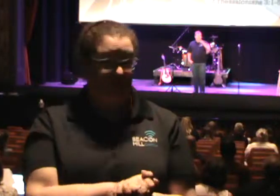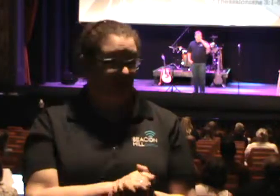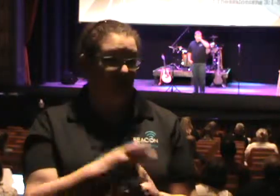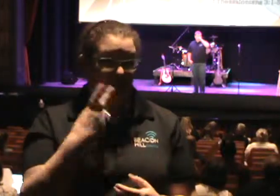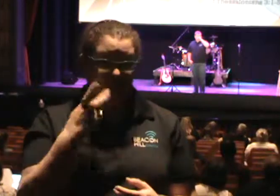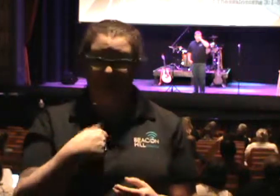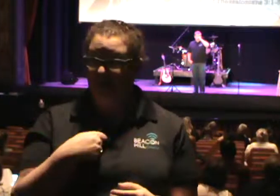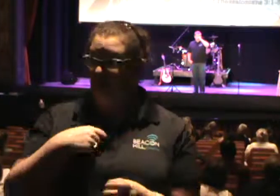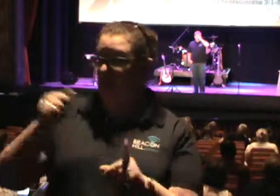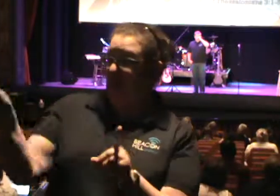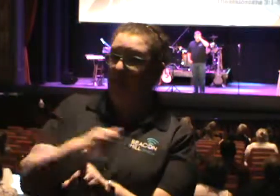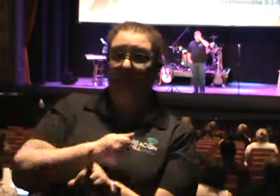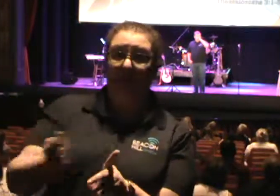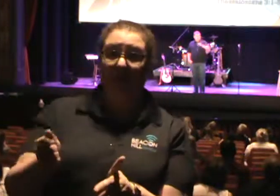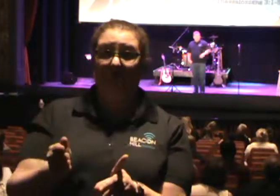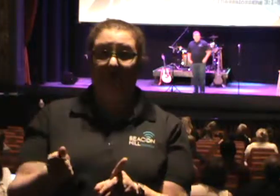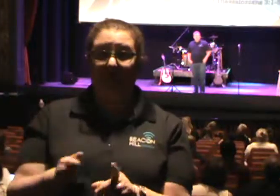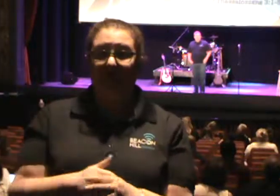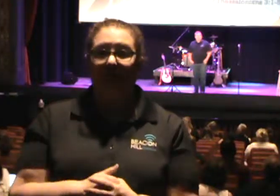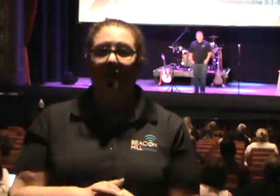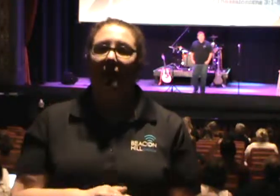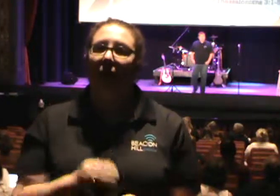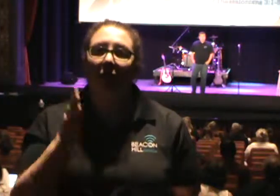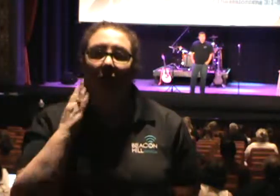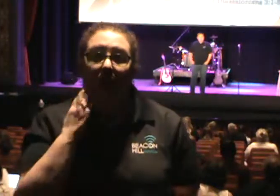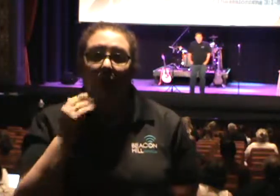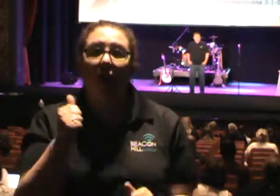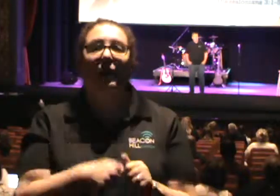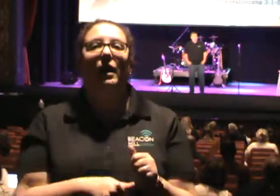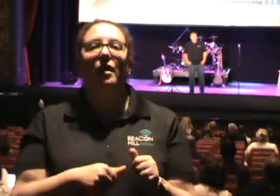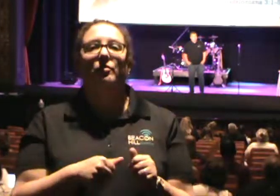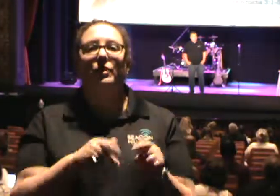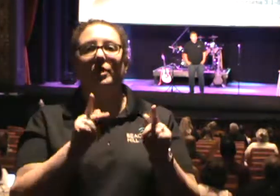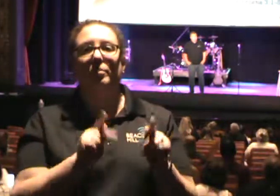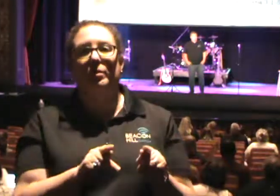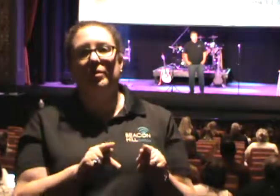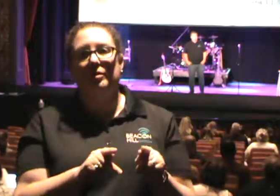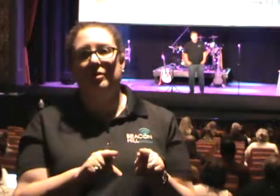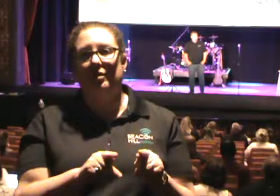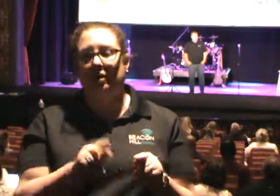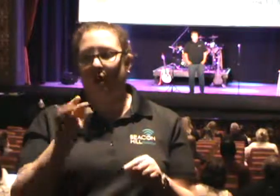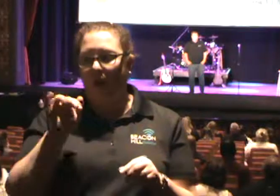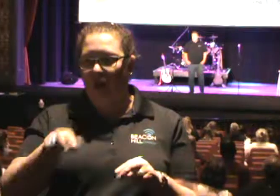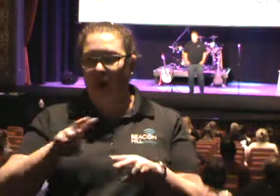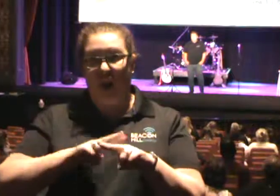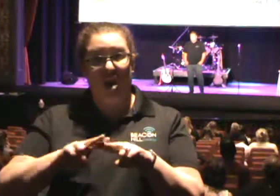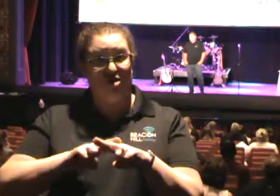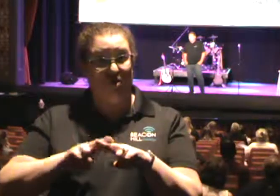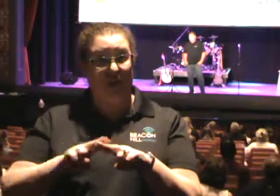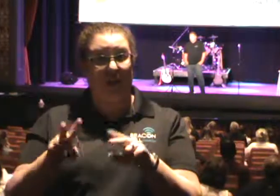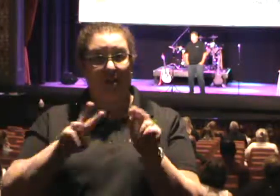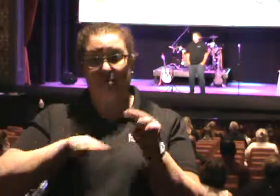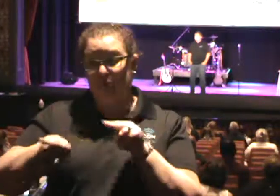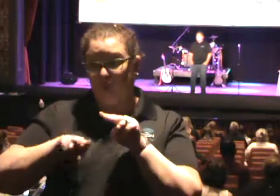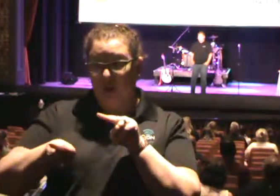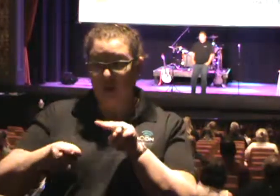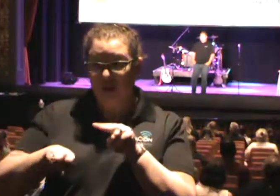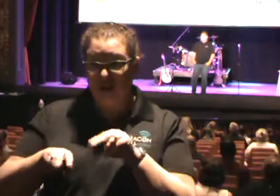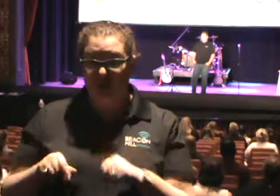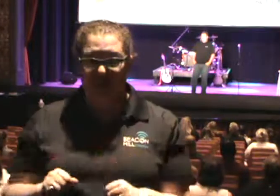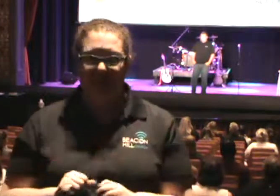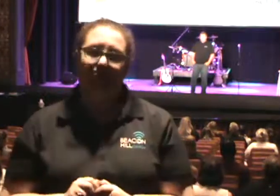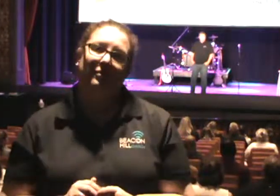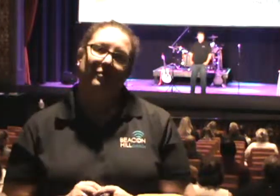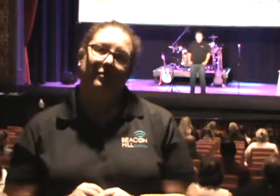right here at the subway train. And you know what? Every single person on that subway train was watching. Every single person was watching.